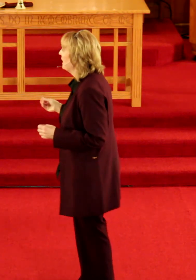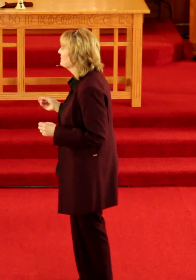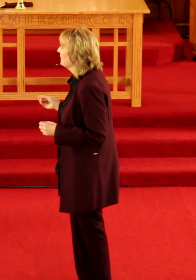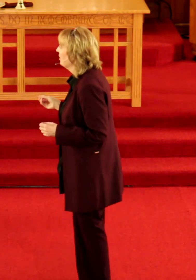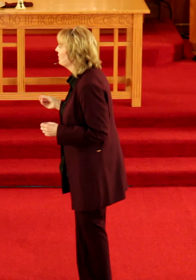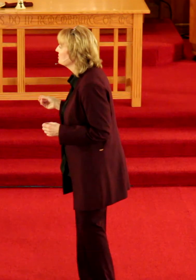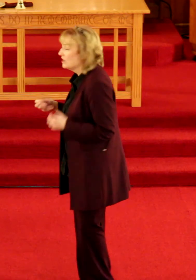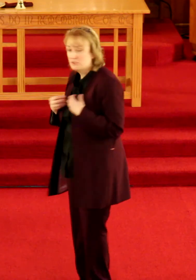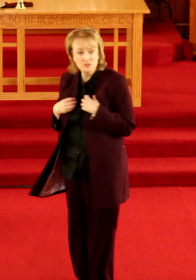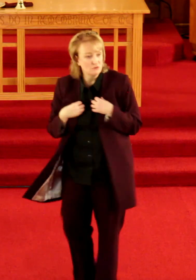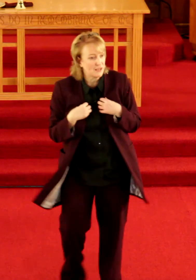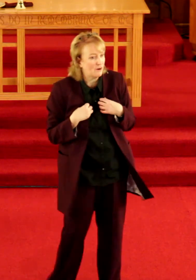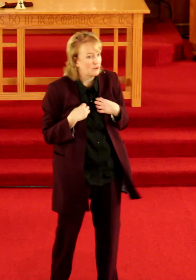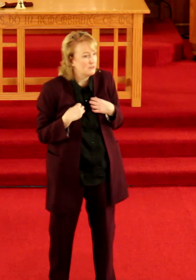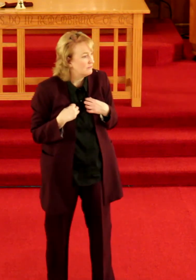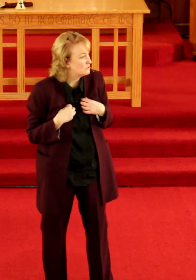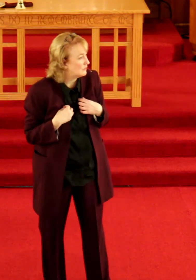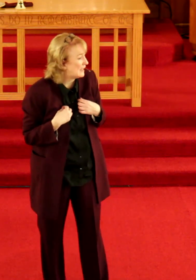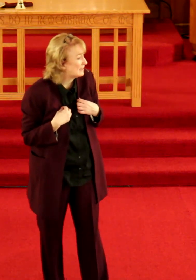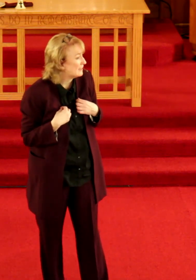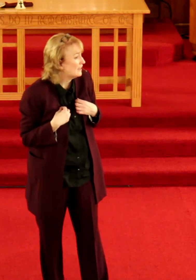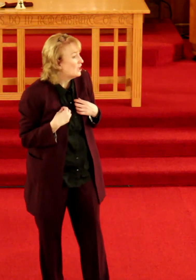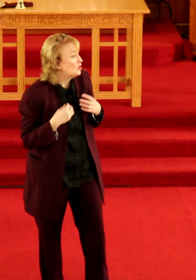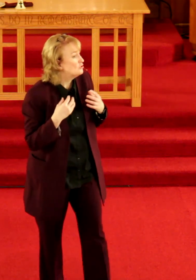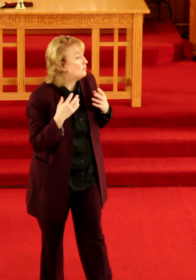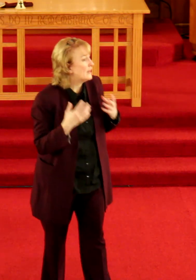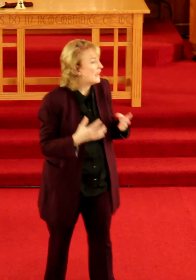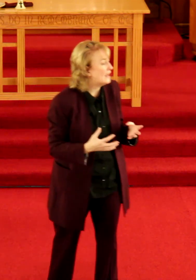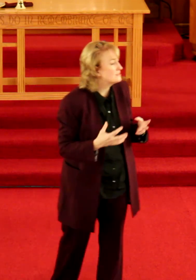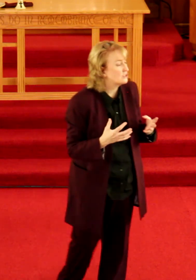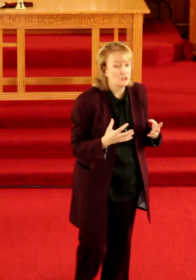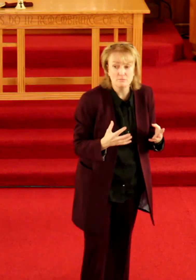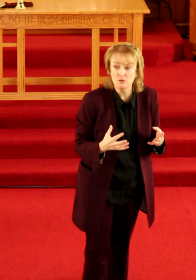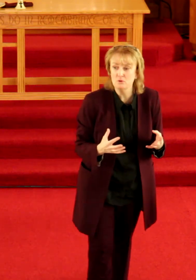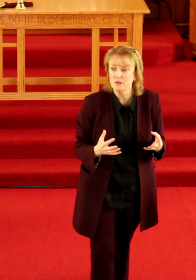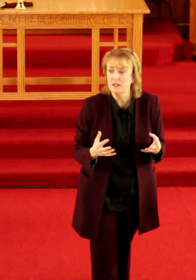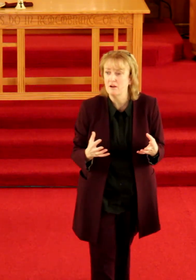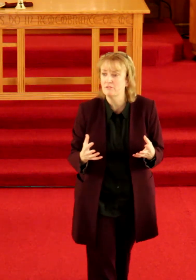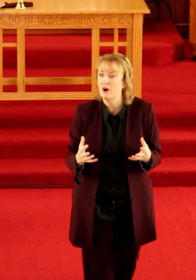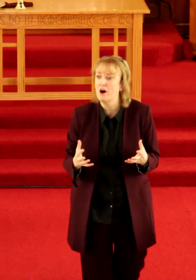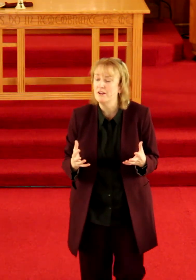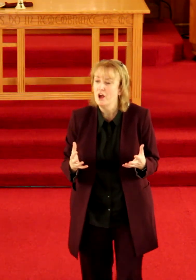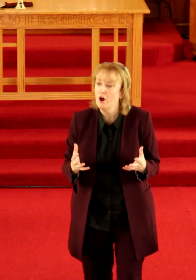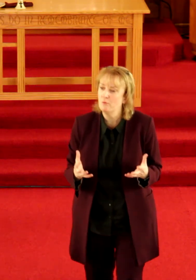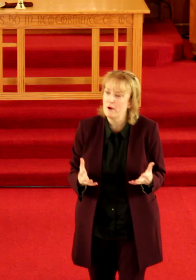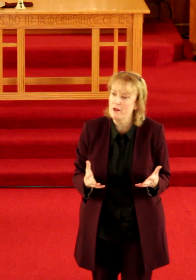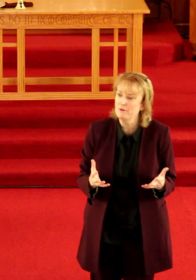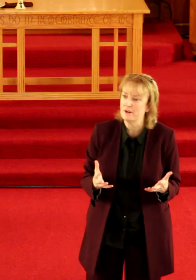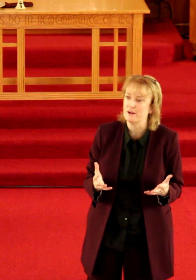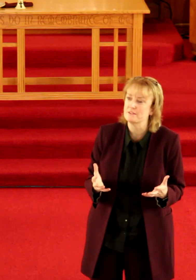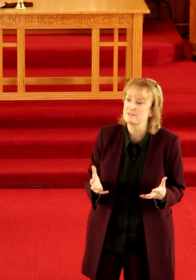asking us to use our individuality to enhance the community of god around us